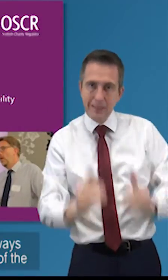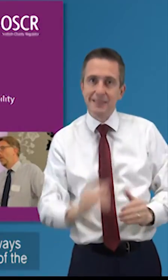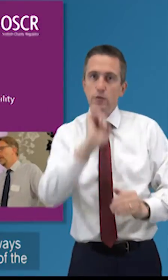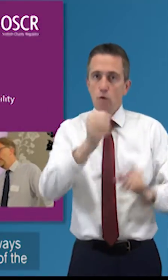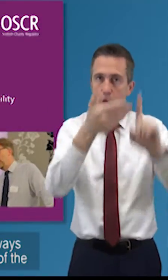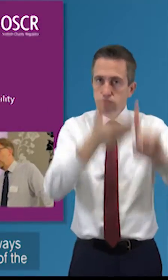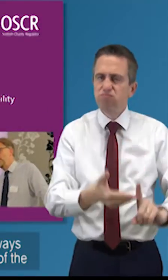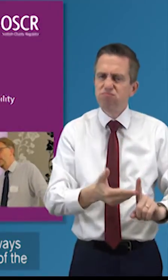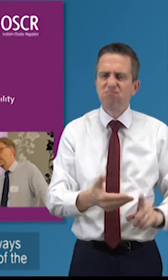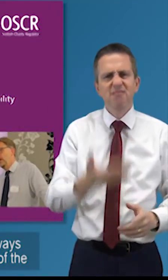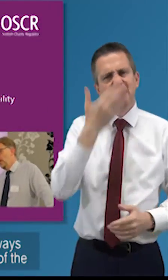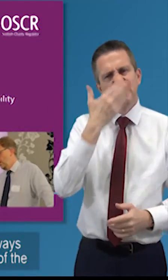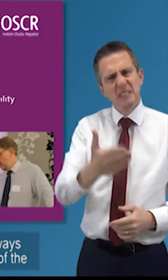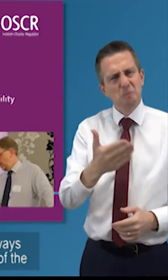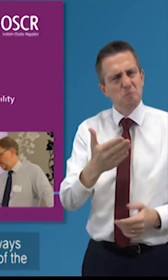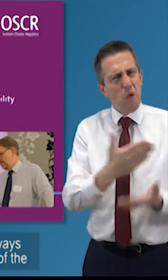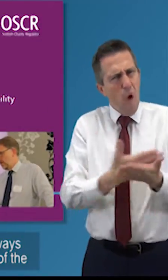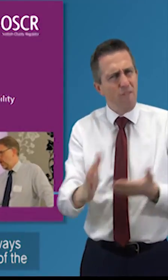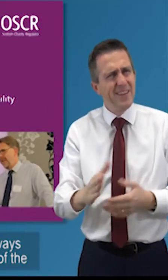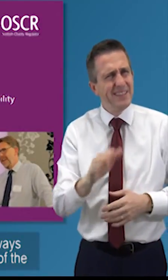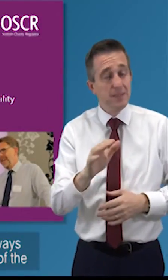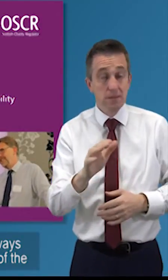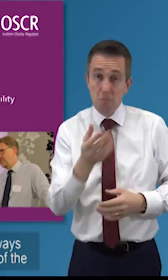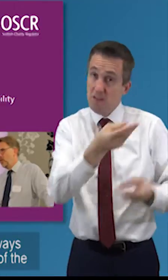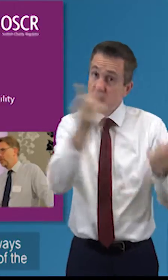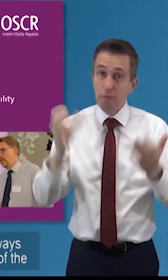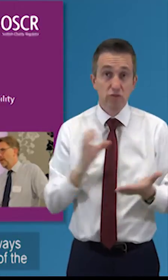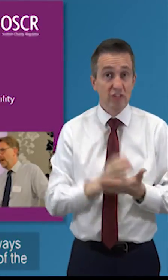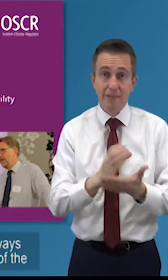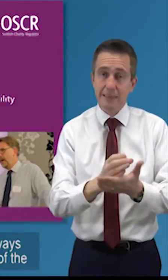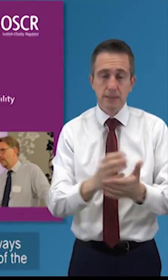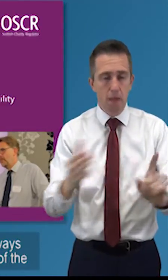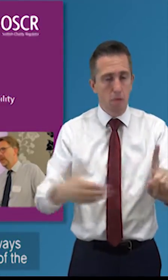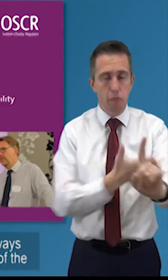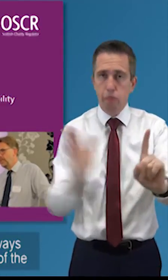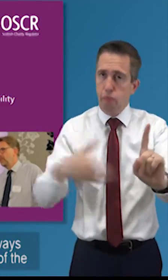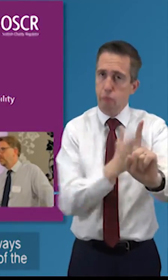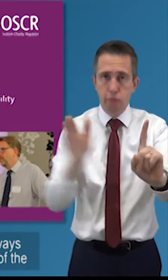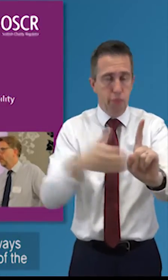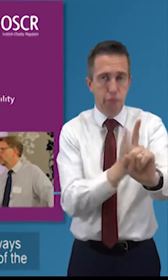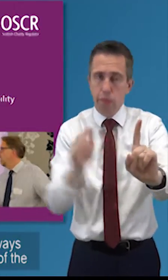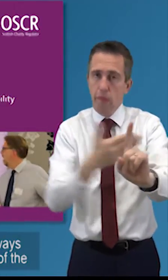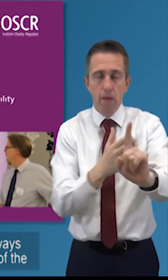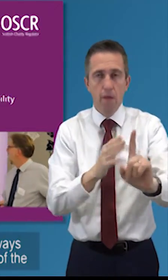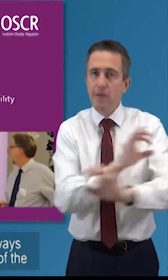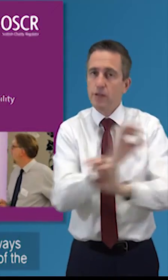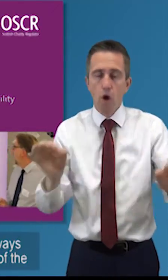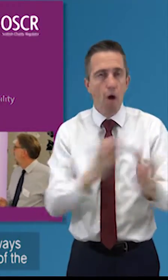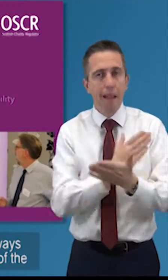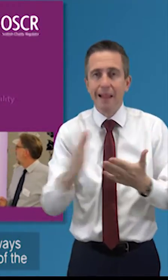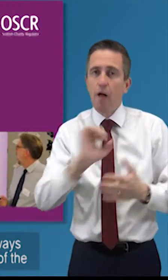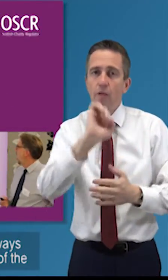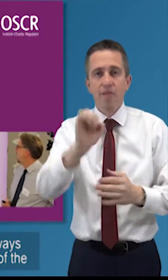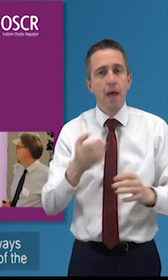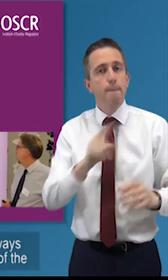that seems kind of obvious but it doesn't always work out like that it's sometimes difficult um